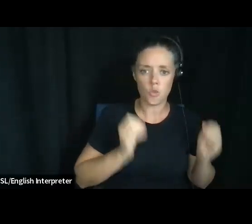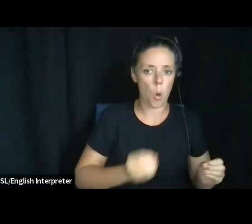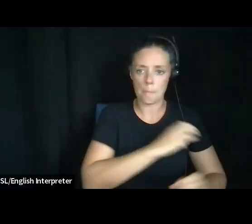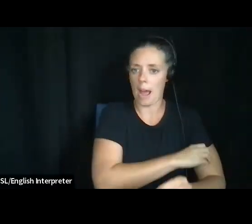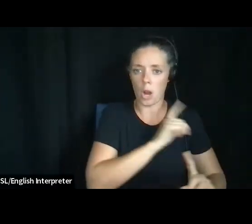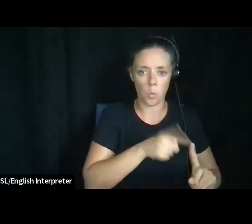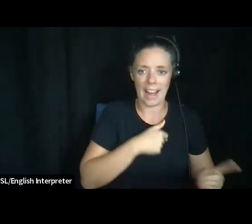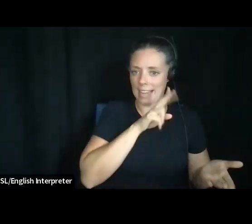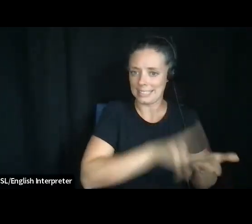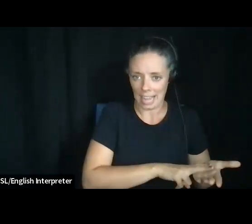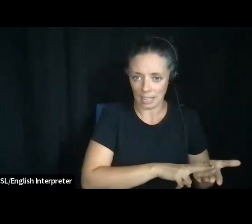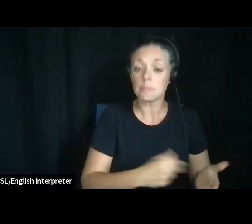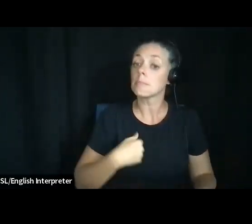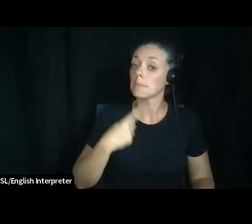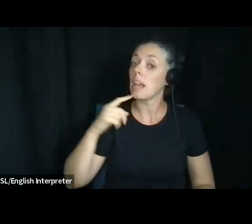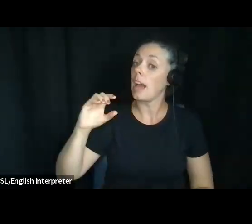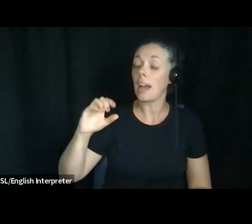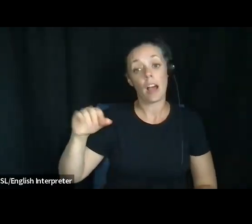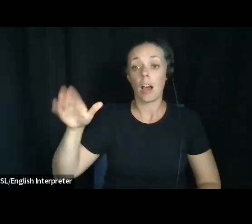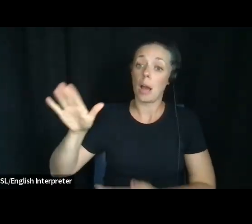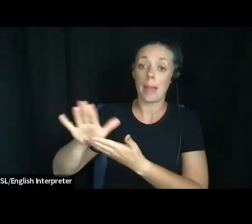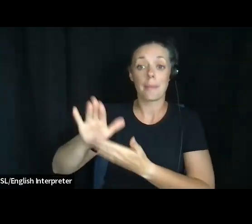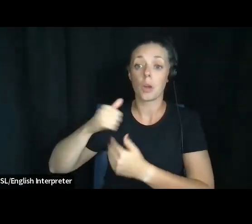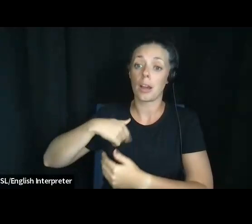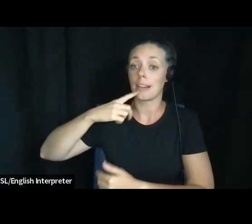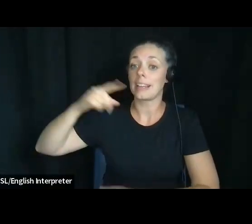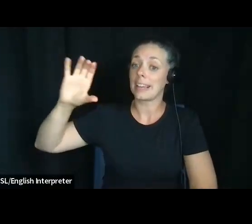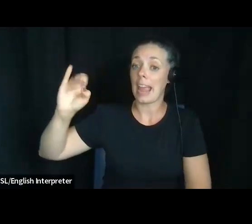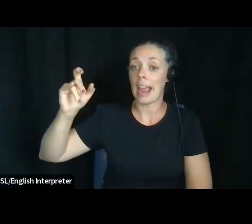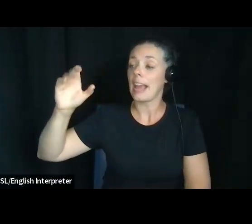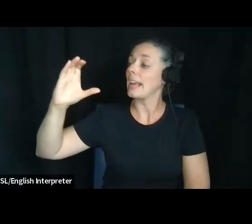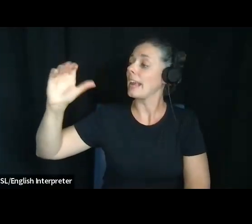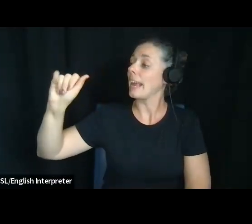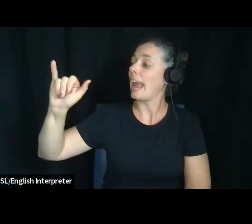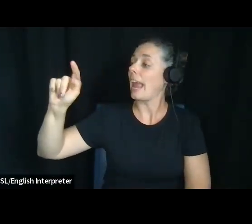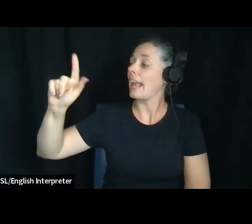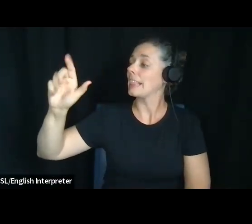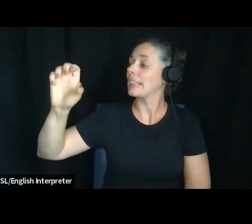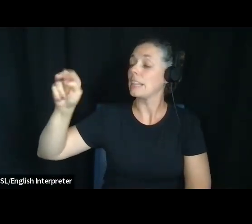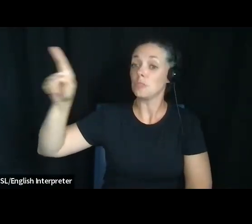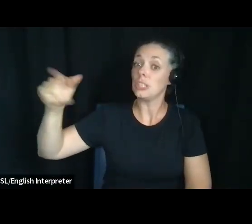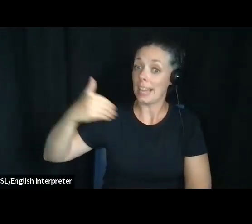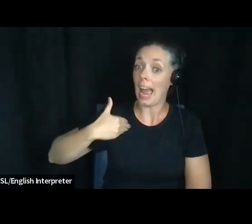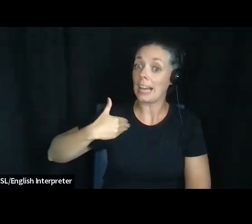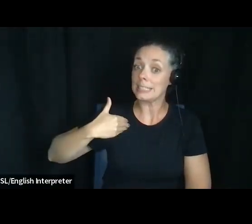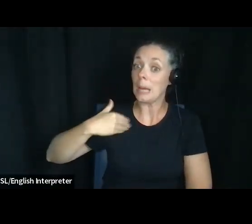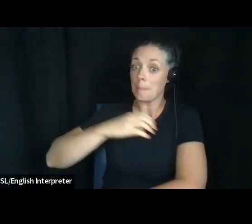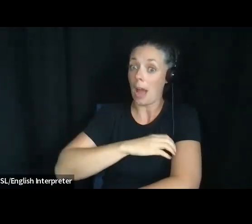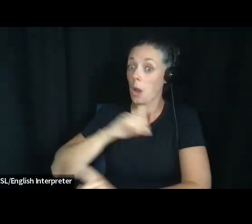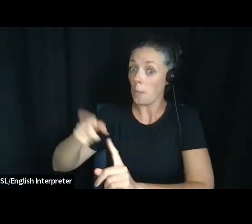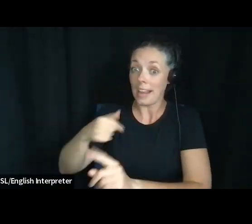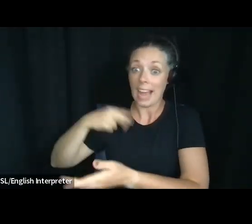Caitlin, the right to make decisions for me, Caitlin has no authority at that point. She only gets the authority